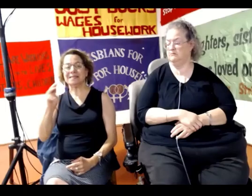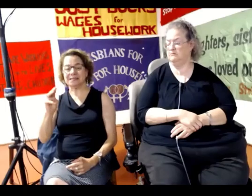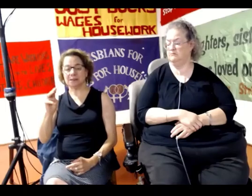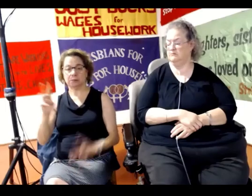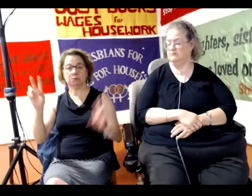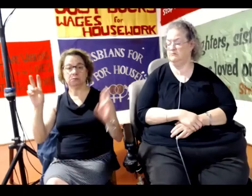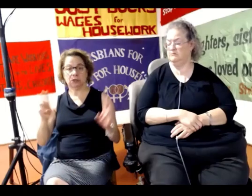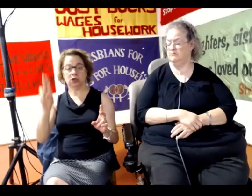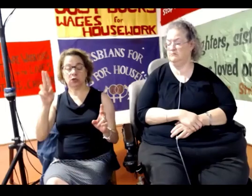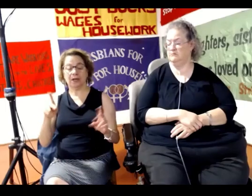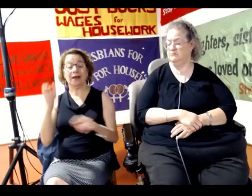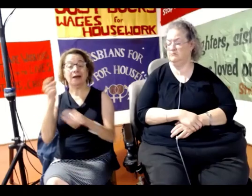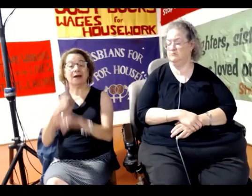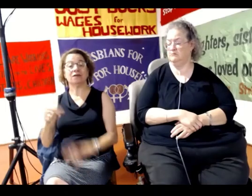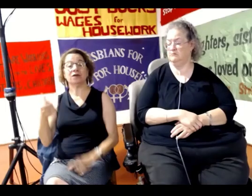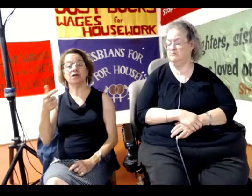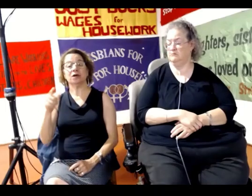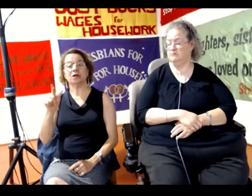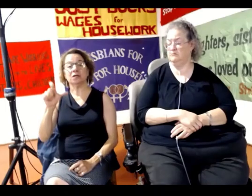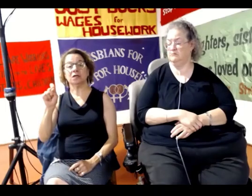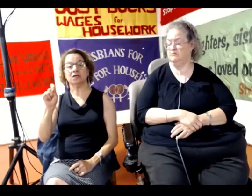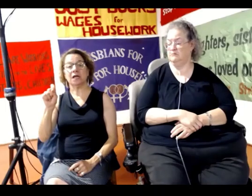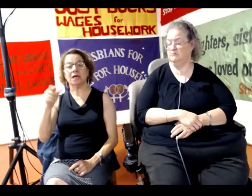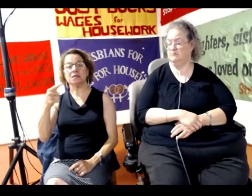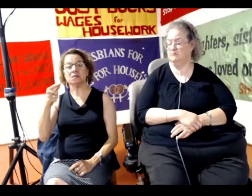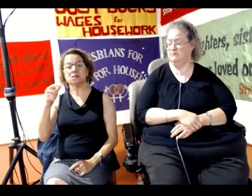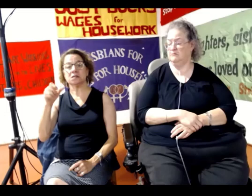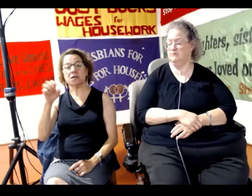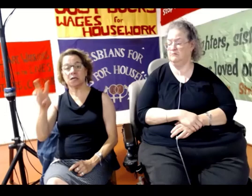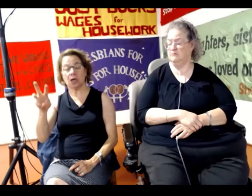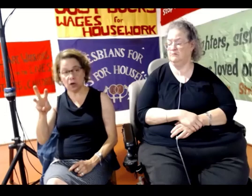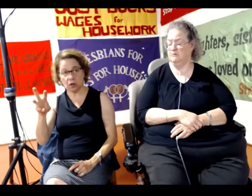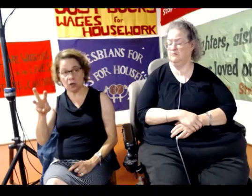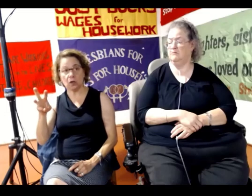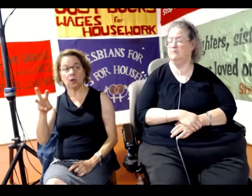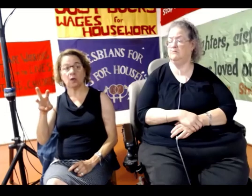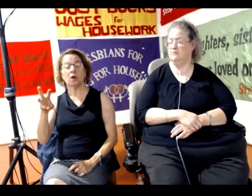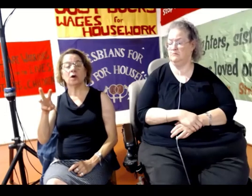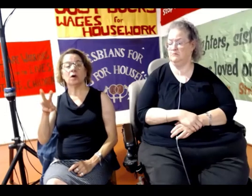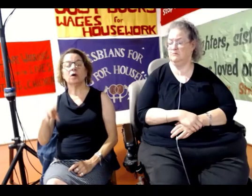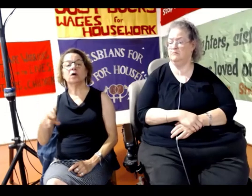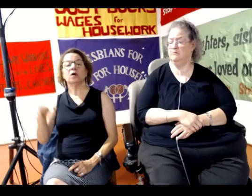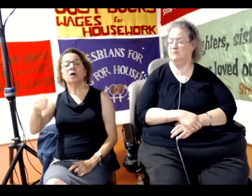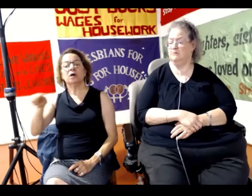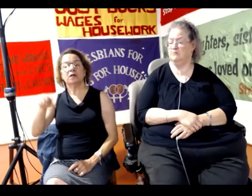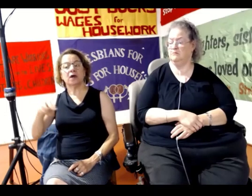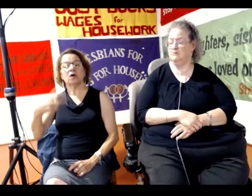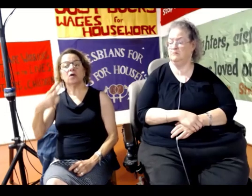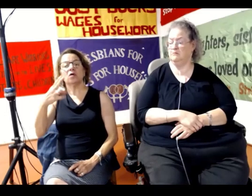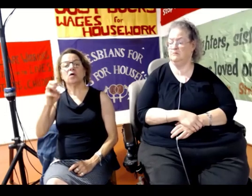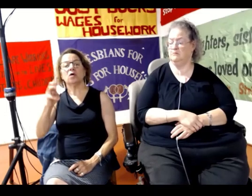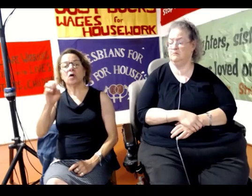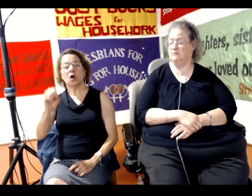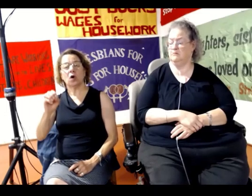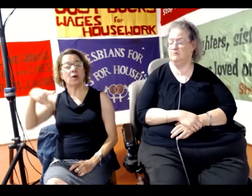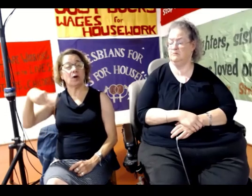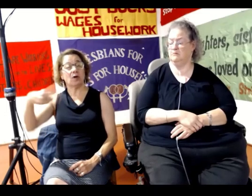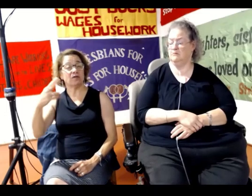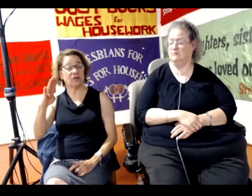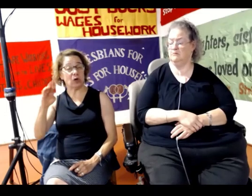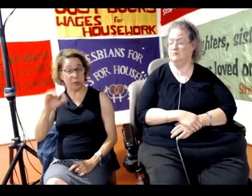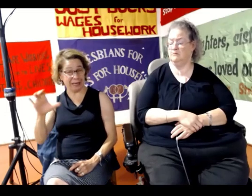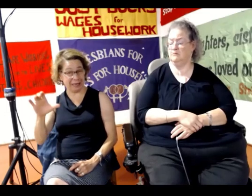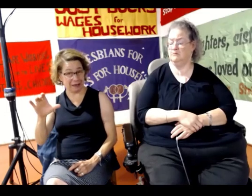rabid, Islamophobic, right-wing friends of Israel groups march with Stand Up to Racism.